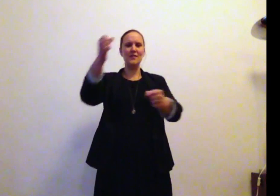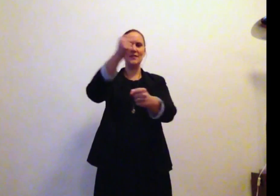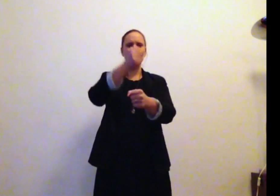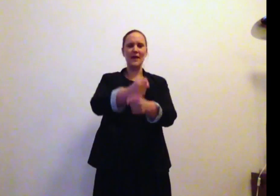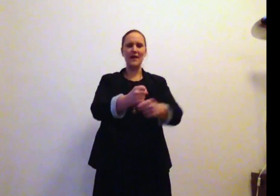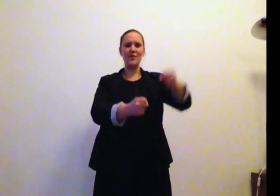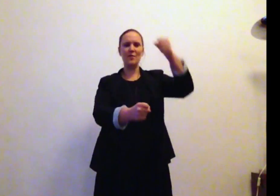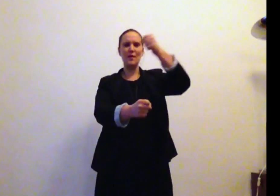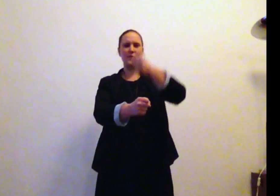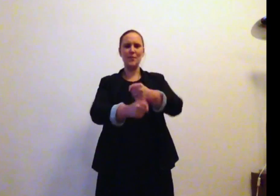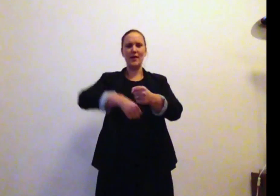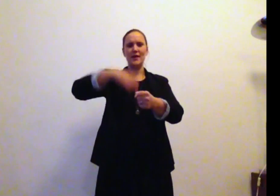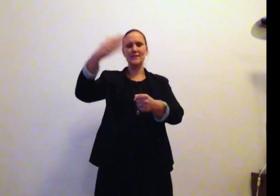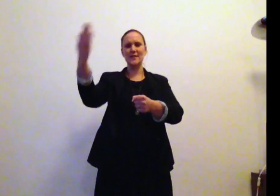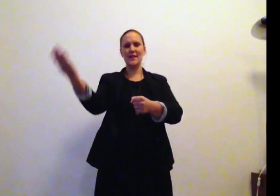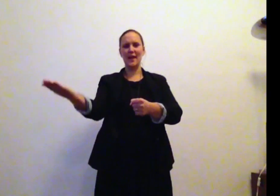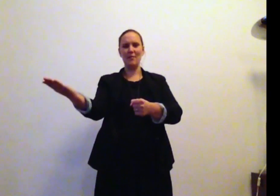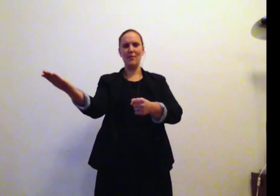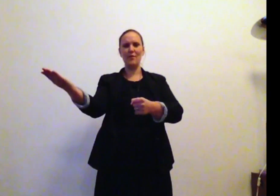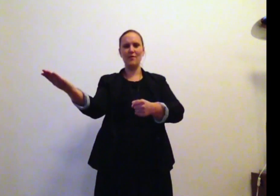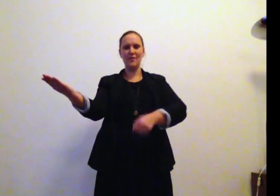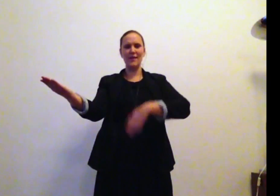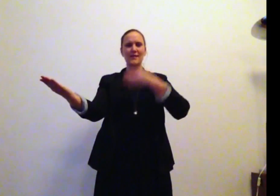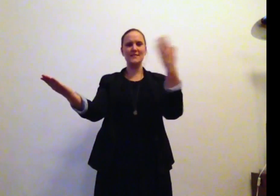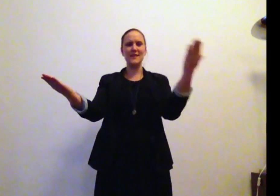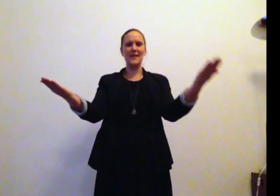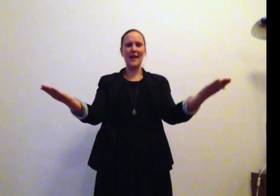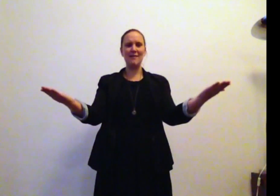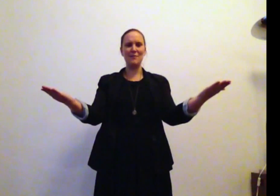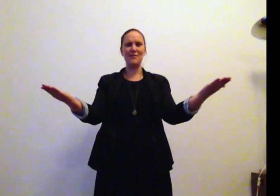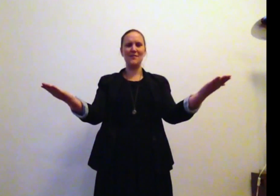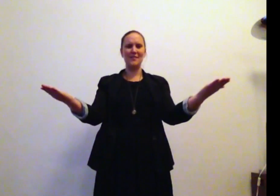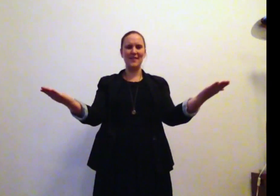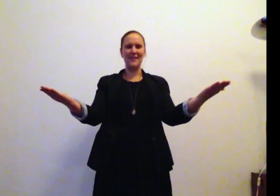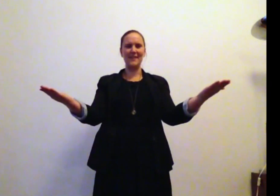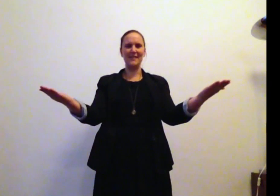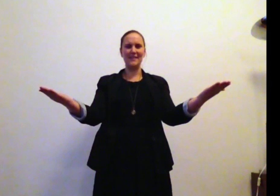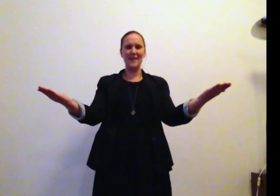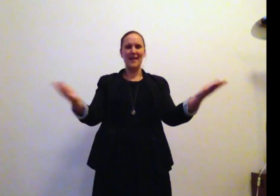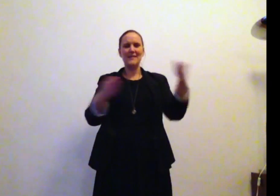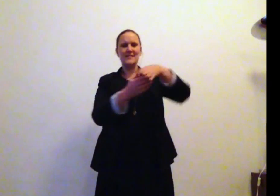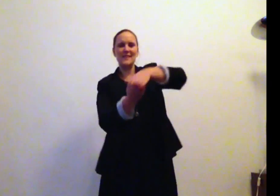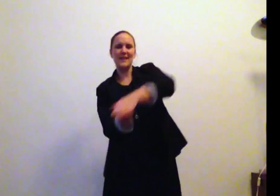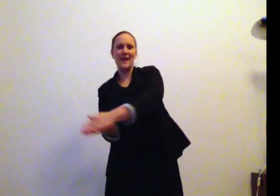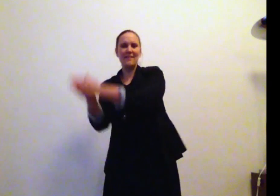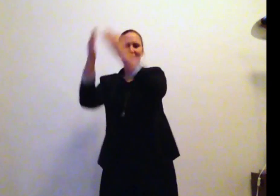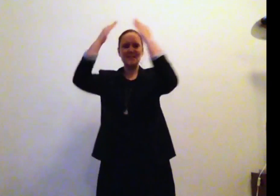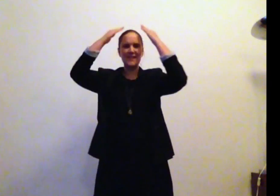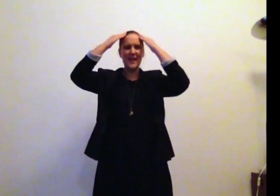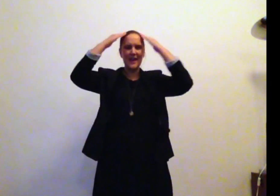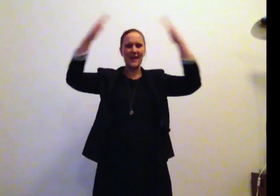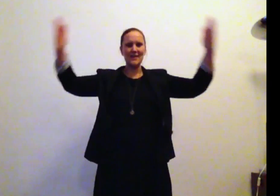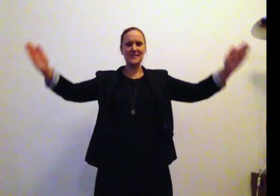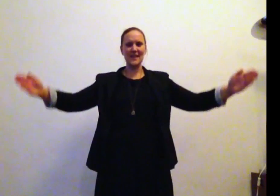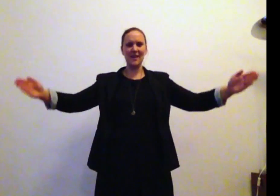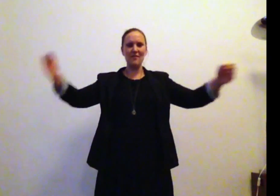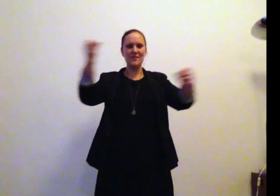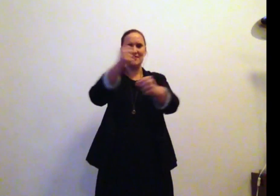that ever baked bread Sing Aberro Vane, Sing Aberro Lynn Sing herring, sing head, sing oven, sing